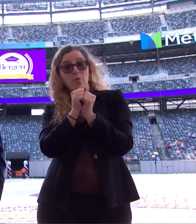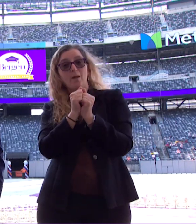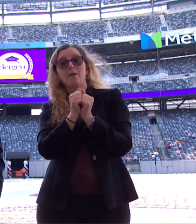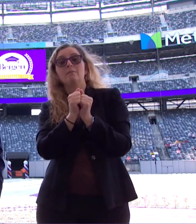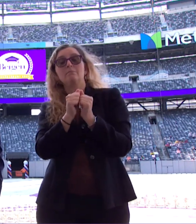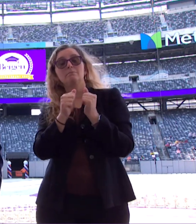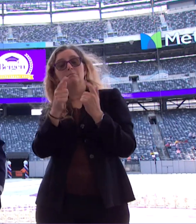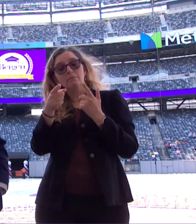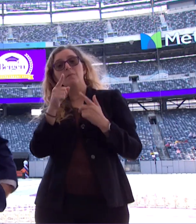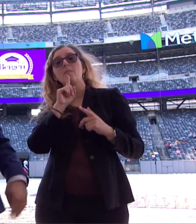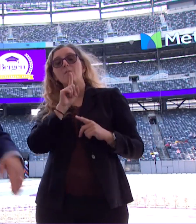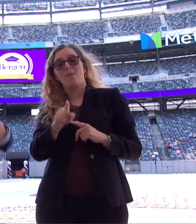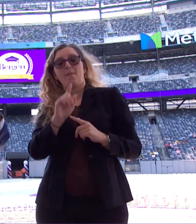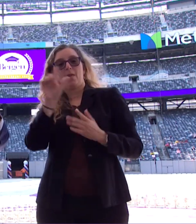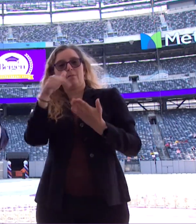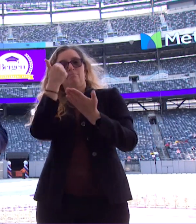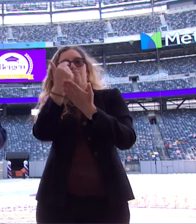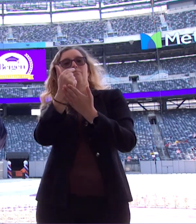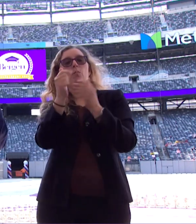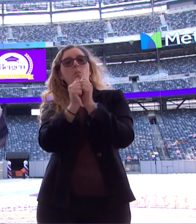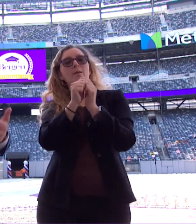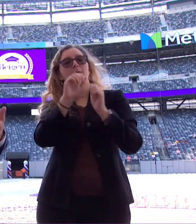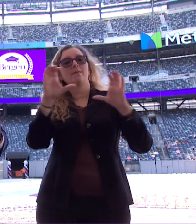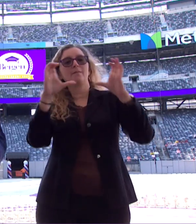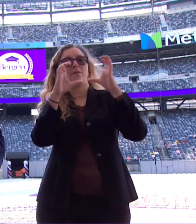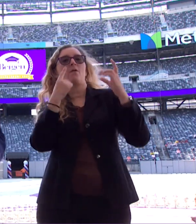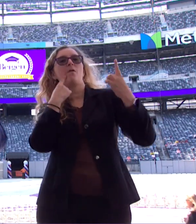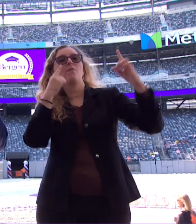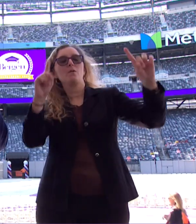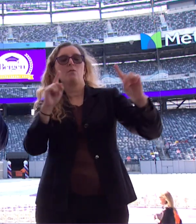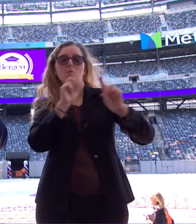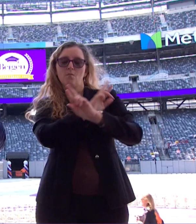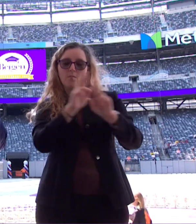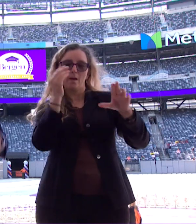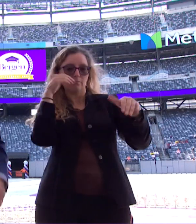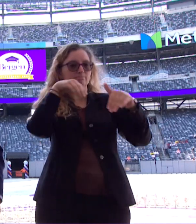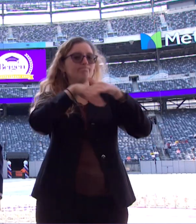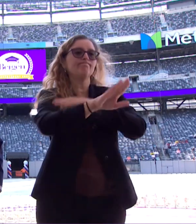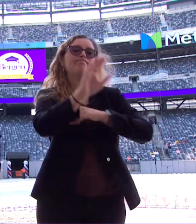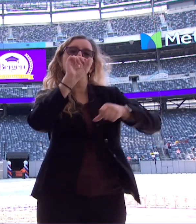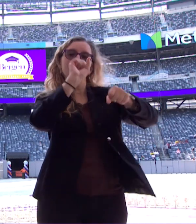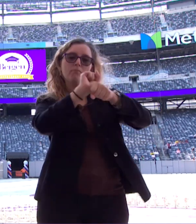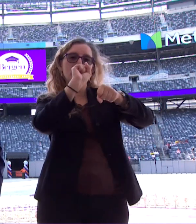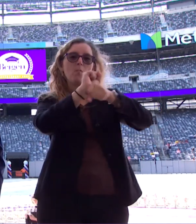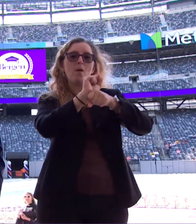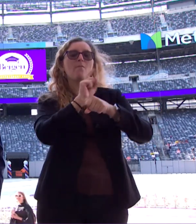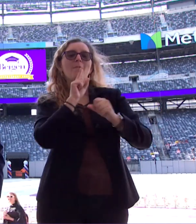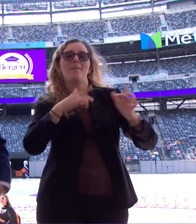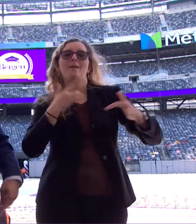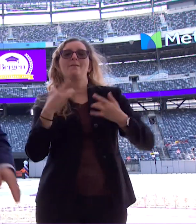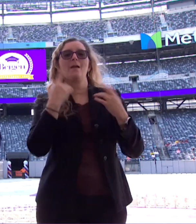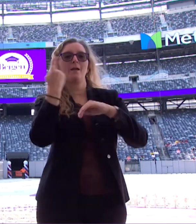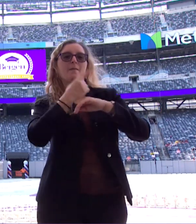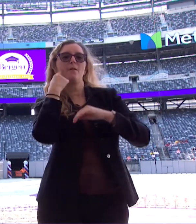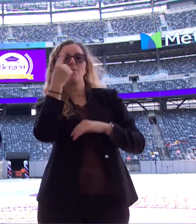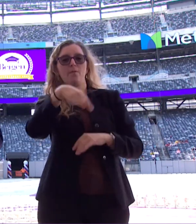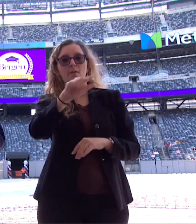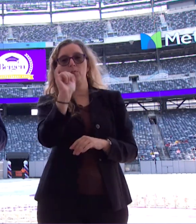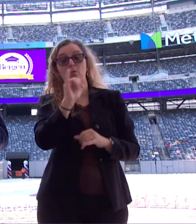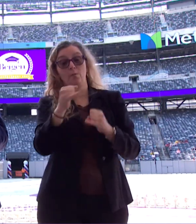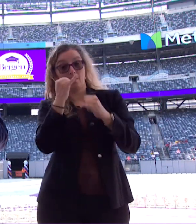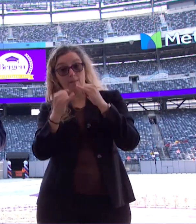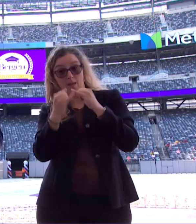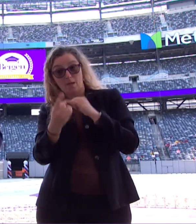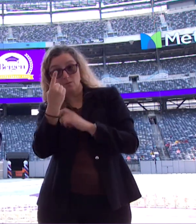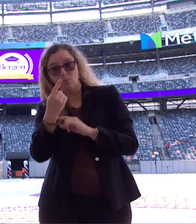Certificates of Achievement, and they are preparing to enter the workforce, and it is just such an exciting day for them as well. This last one,